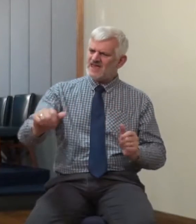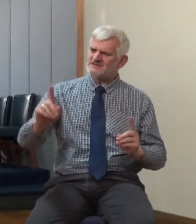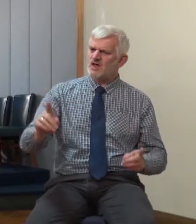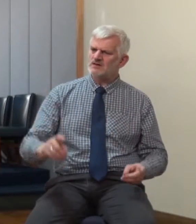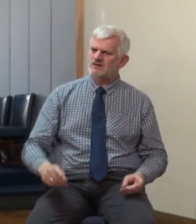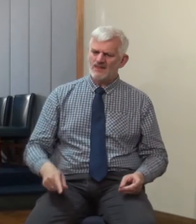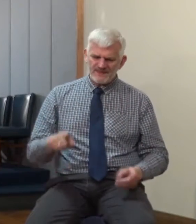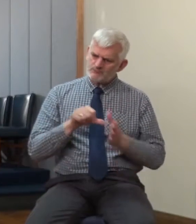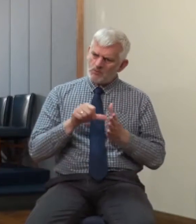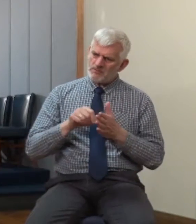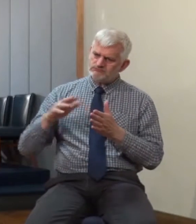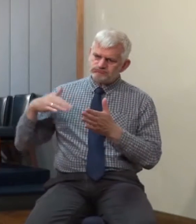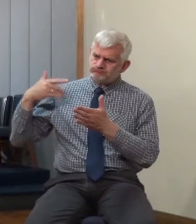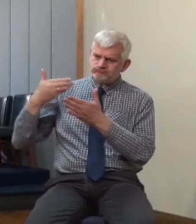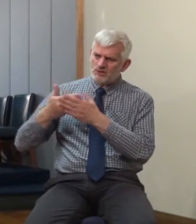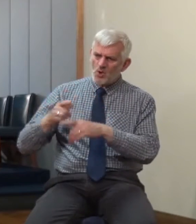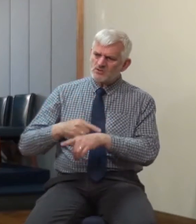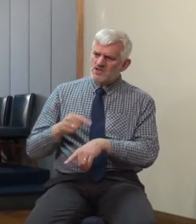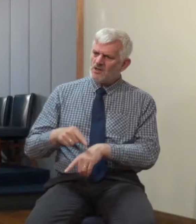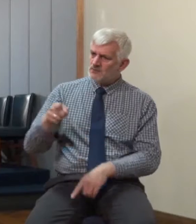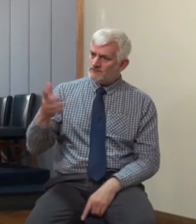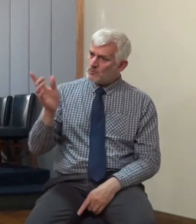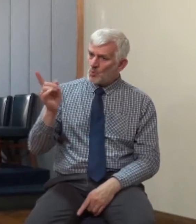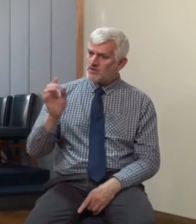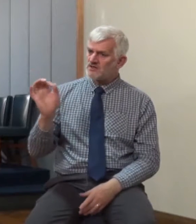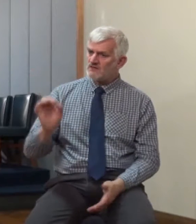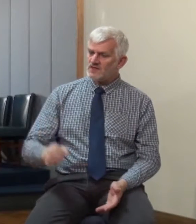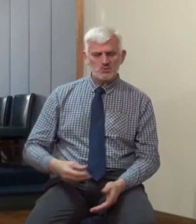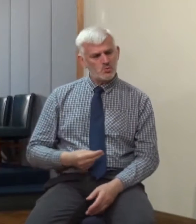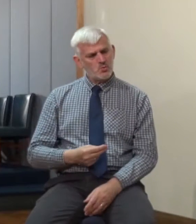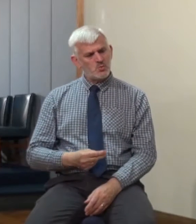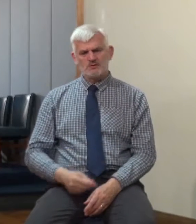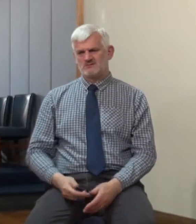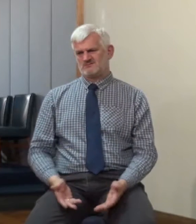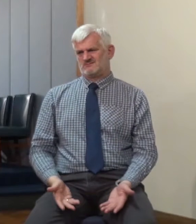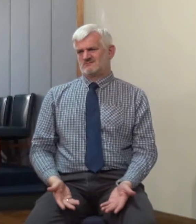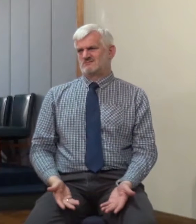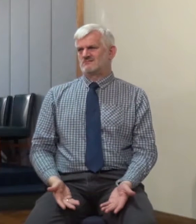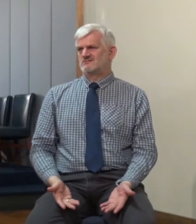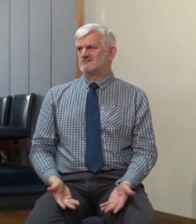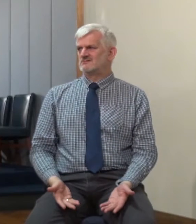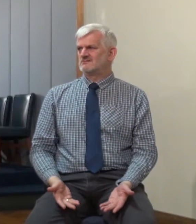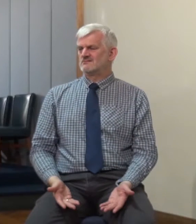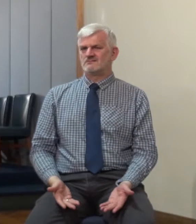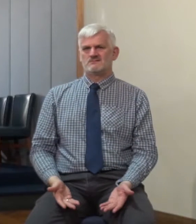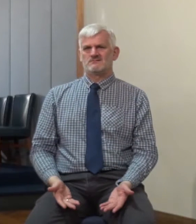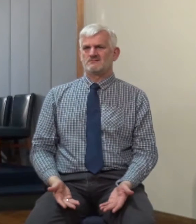been any gentle disruption or warnings to head off a difficulty. So we've got to be so